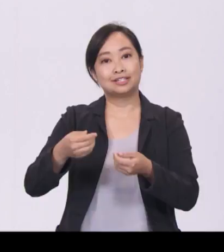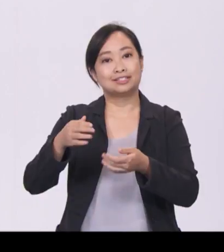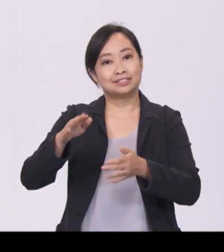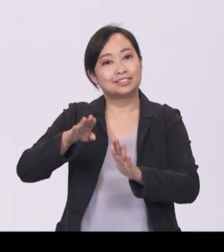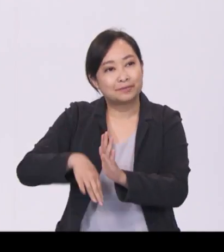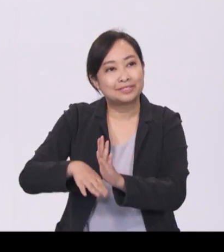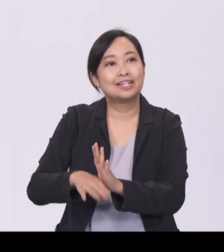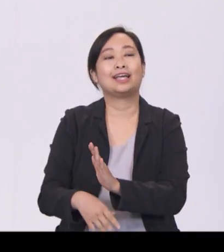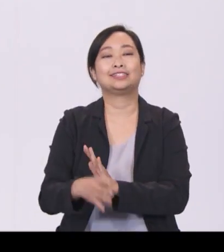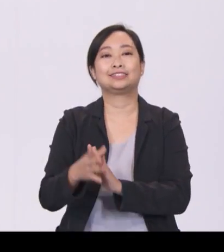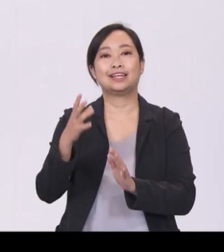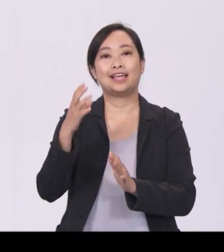and dialysis centres.